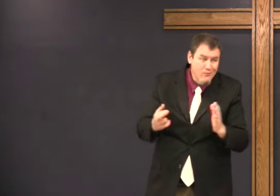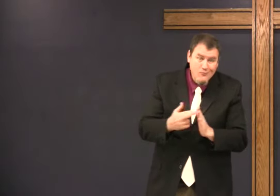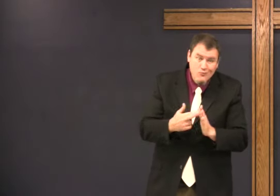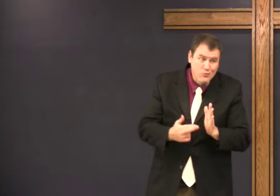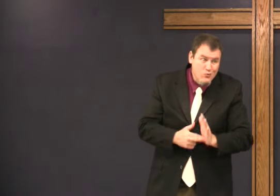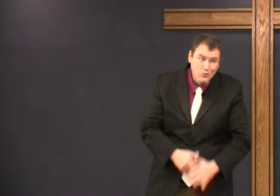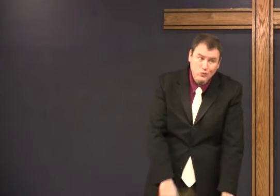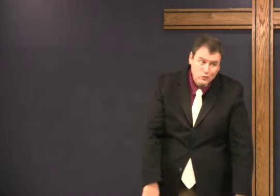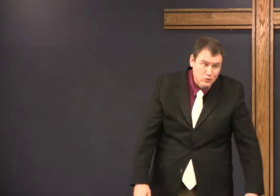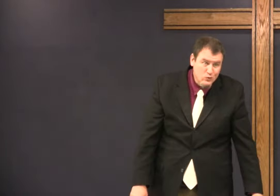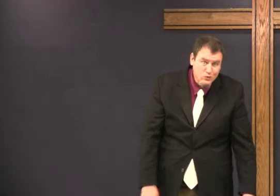This will break the rules.